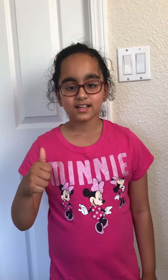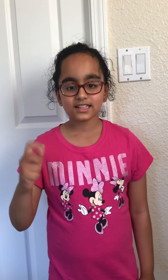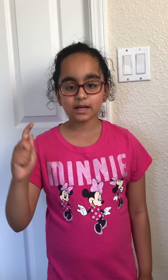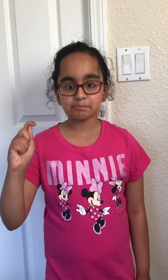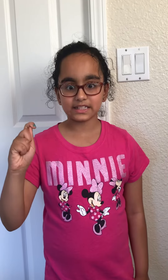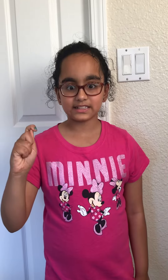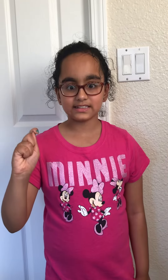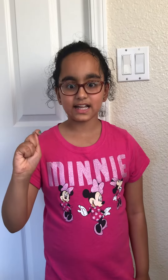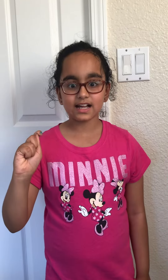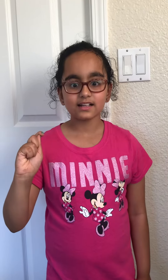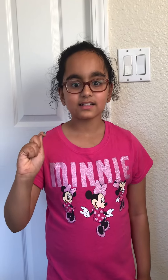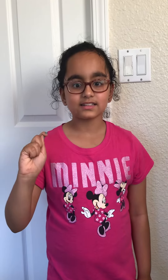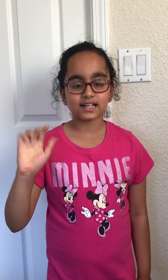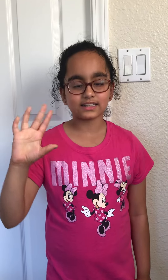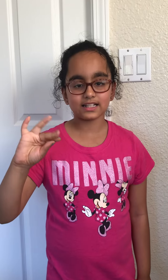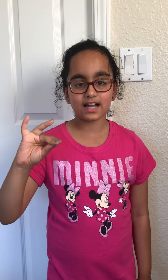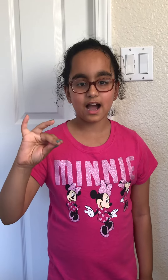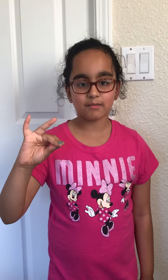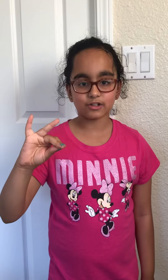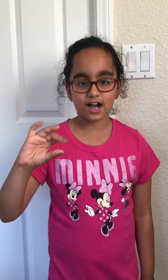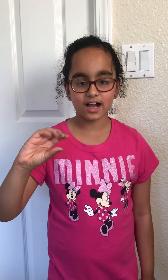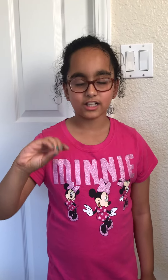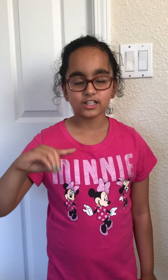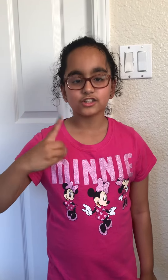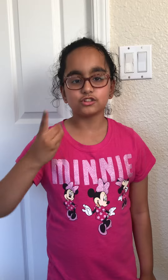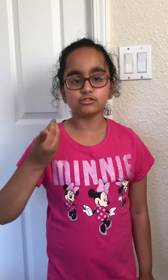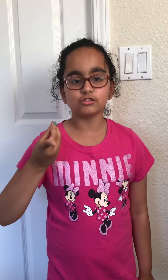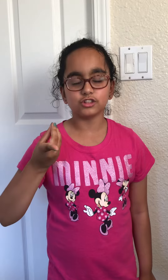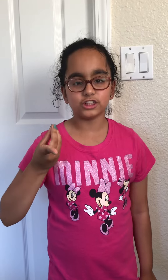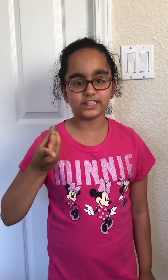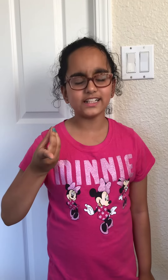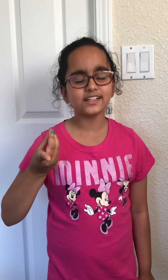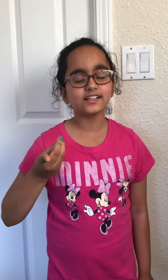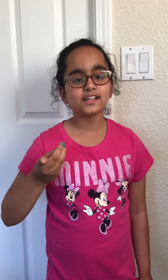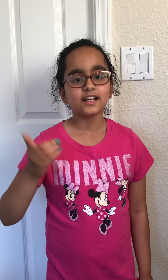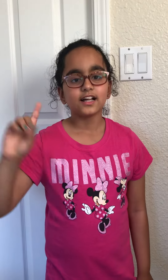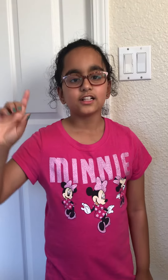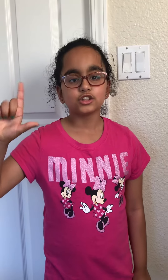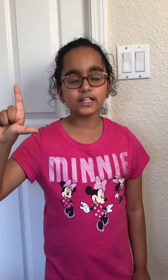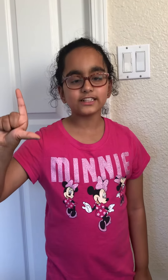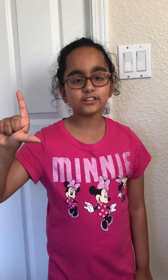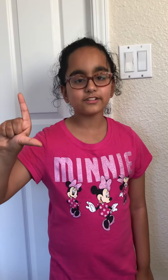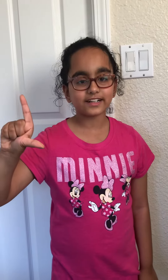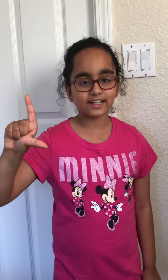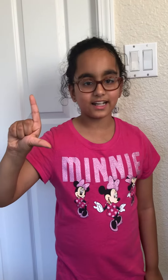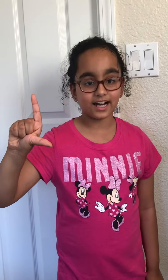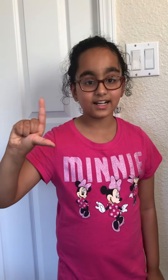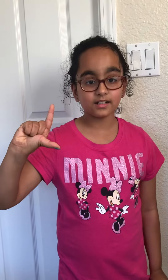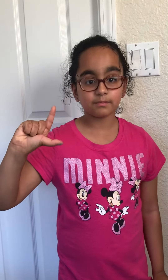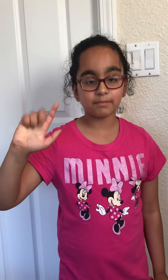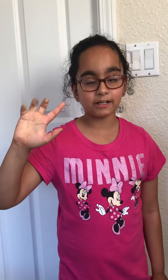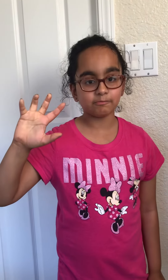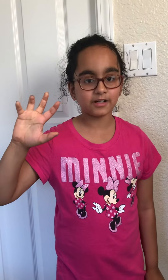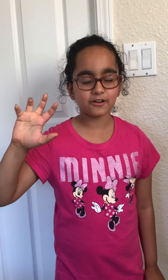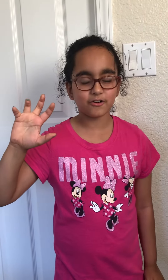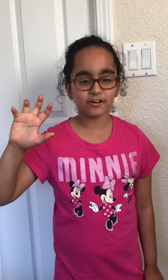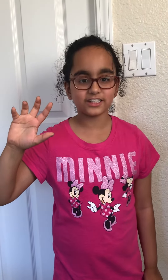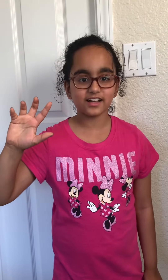Kapita, Kattaka Mukha, Suji, Chantrakala, Padmakosha,